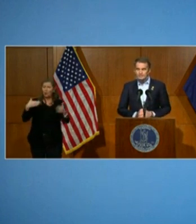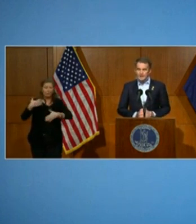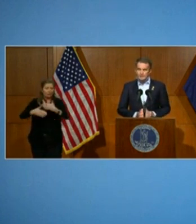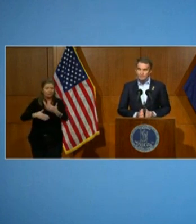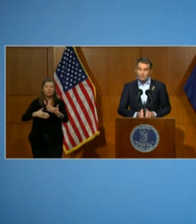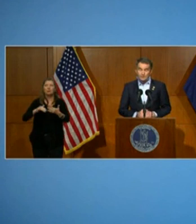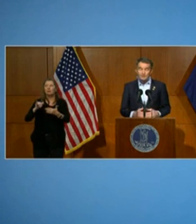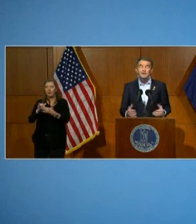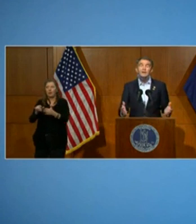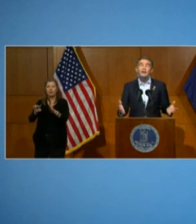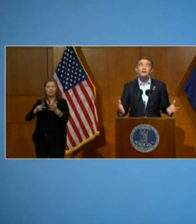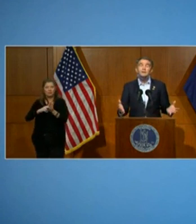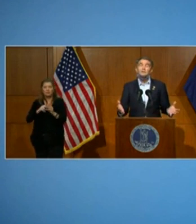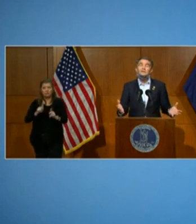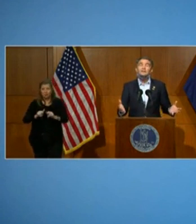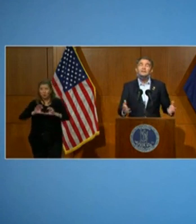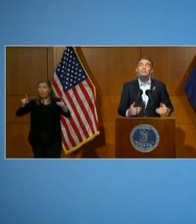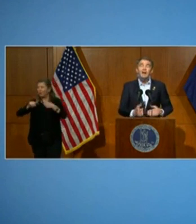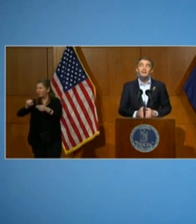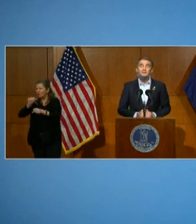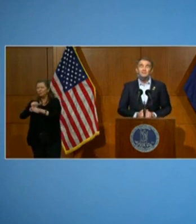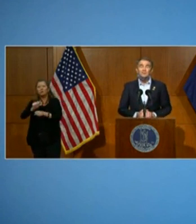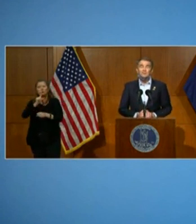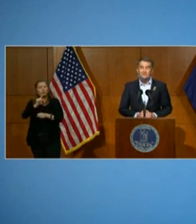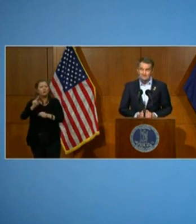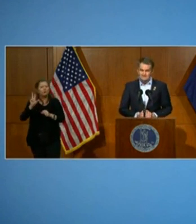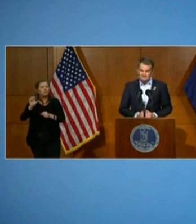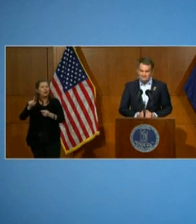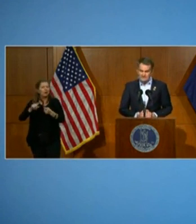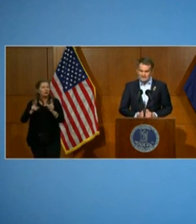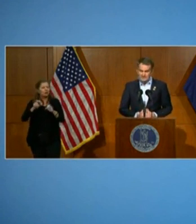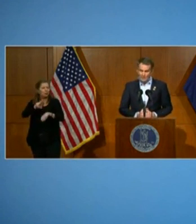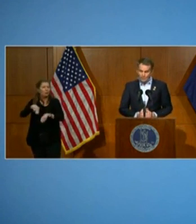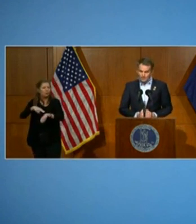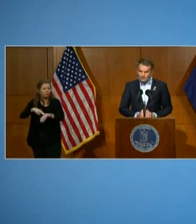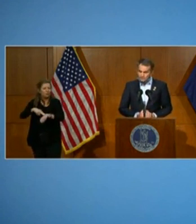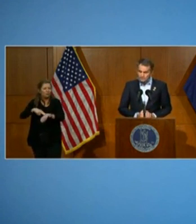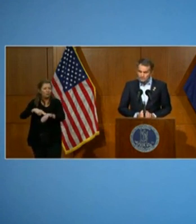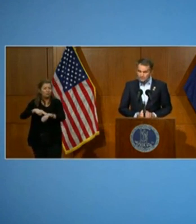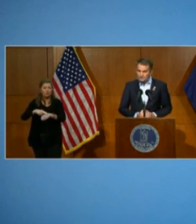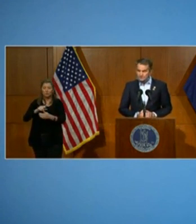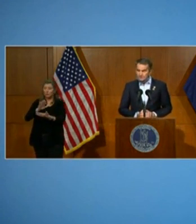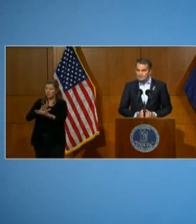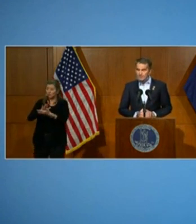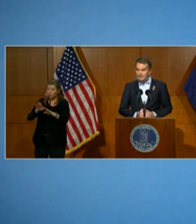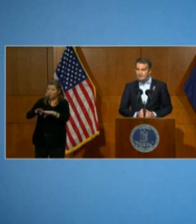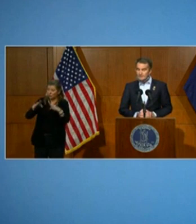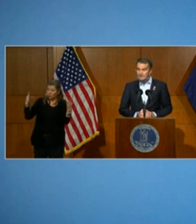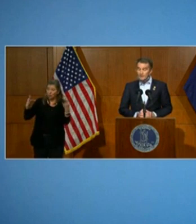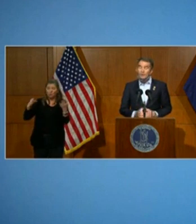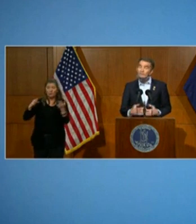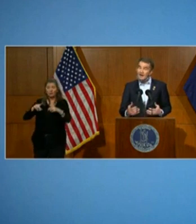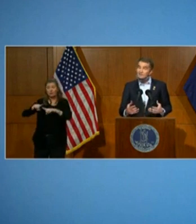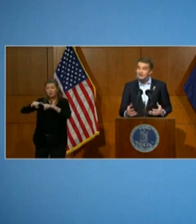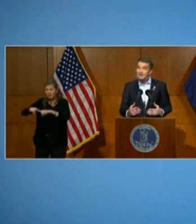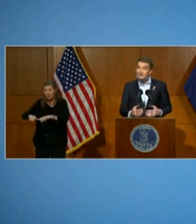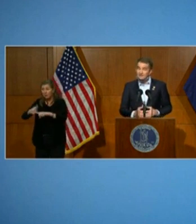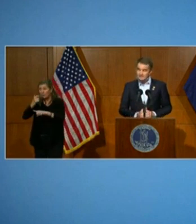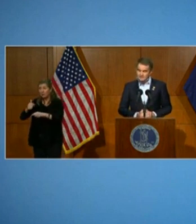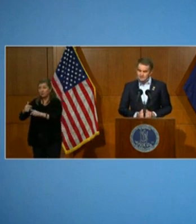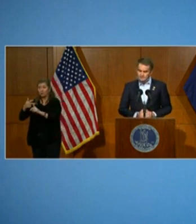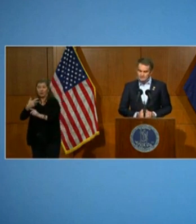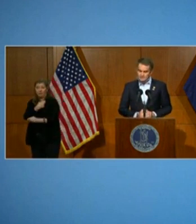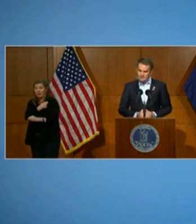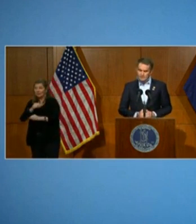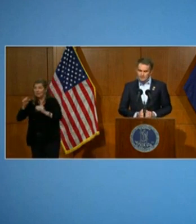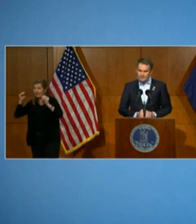people getting back to work and literally getting back to normal. Opening schools doesn't depend on vaccinating